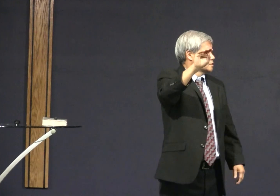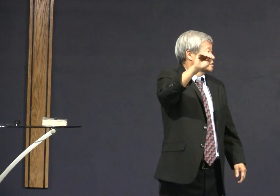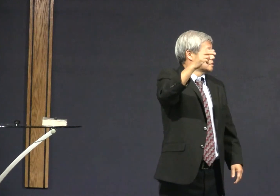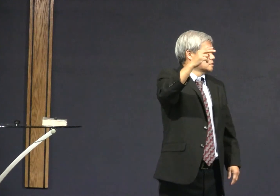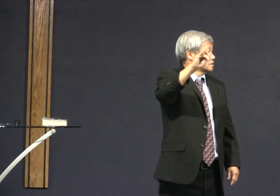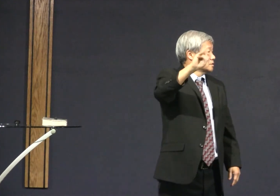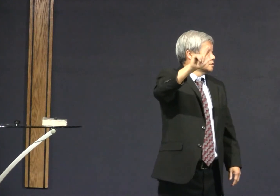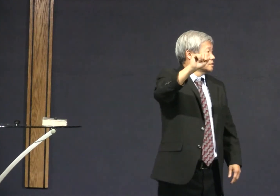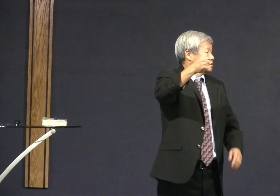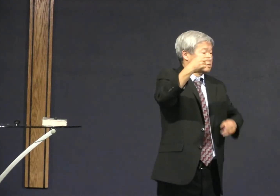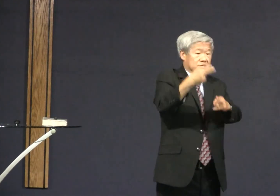Haynes name